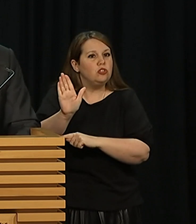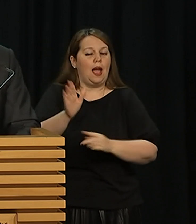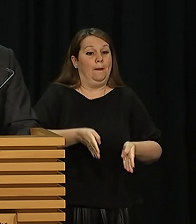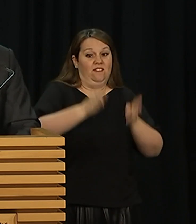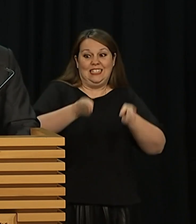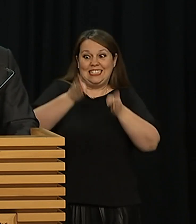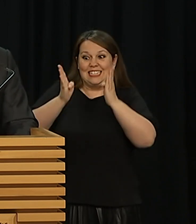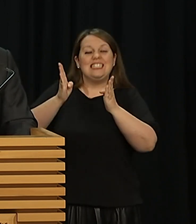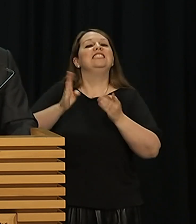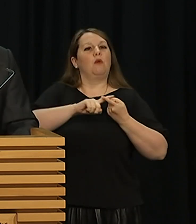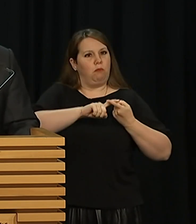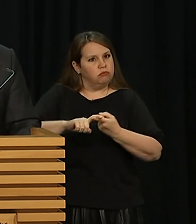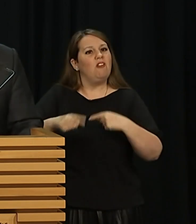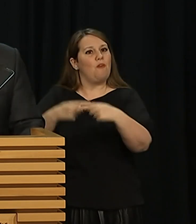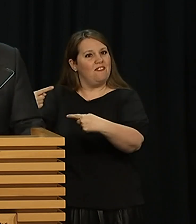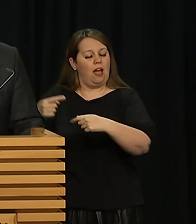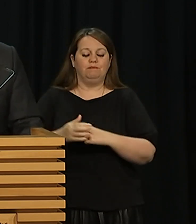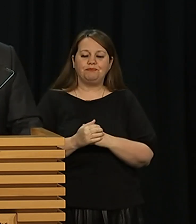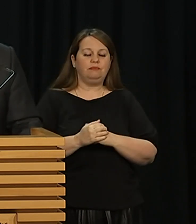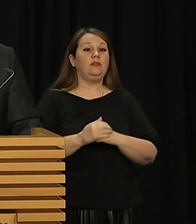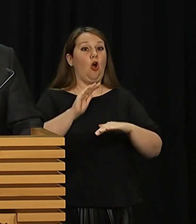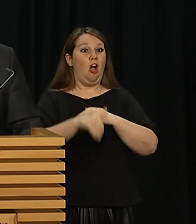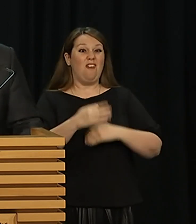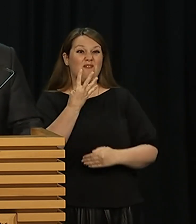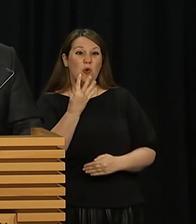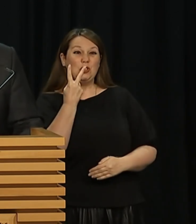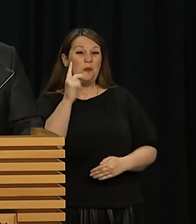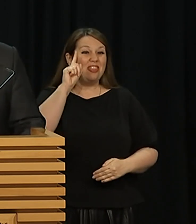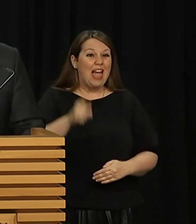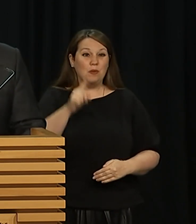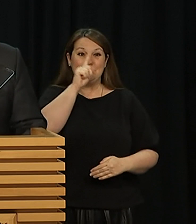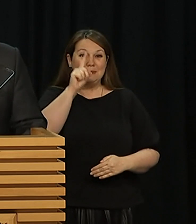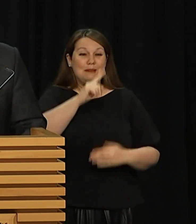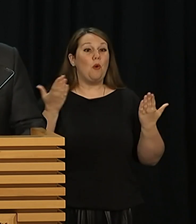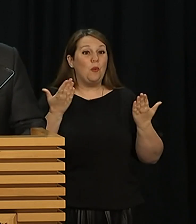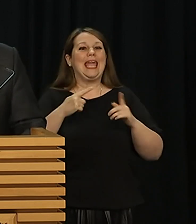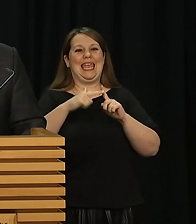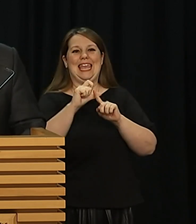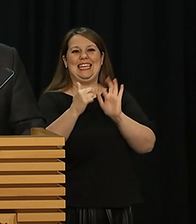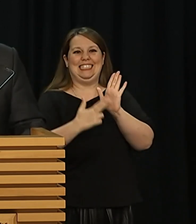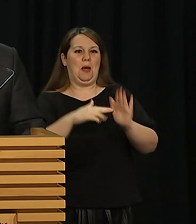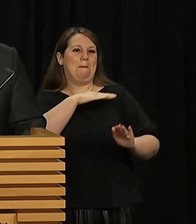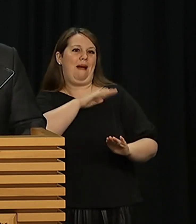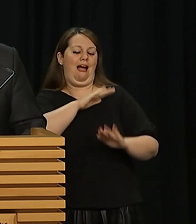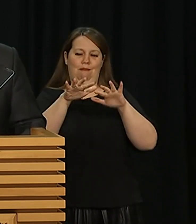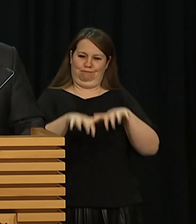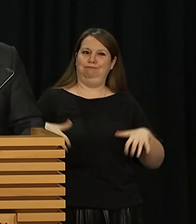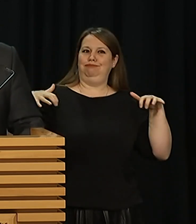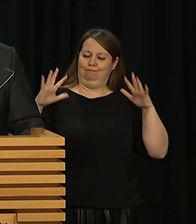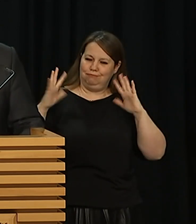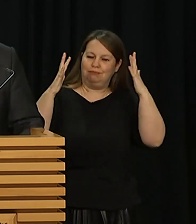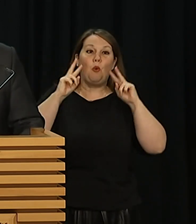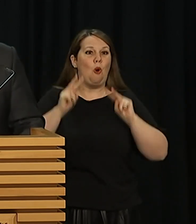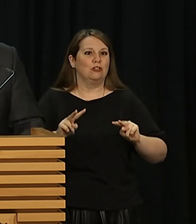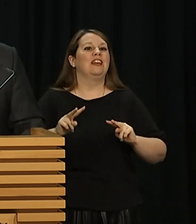New Zealand. To see more than 42,000 people at Eden Park was a huge vindication for that investment, let alone